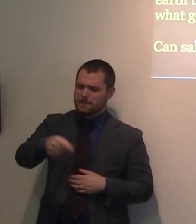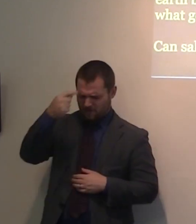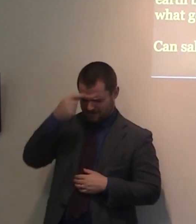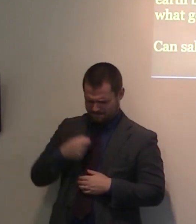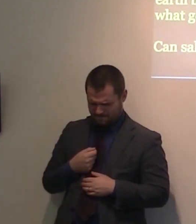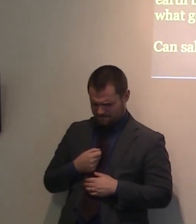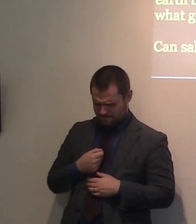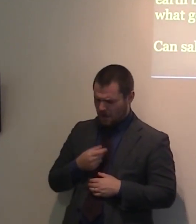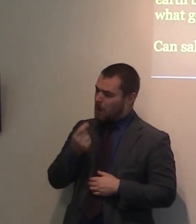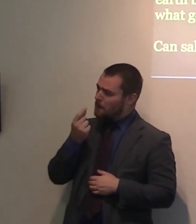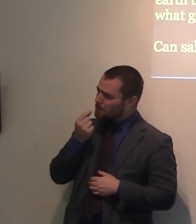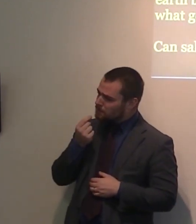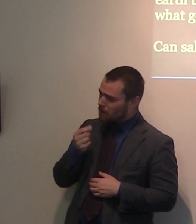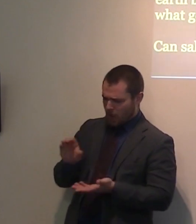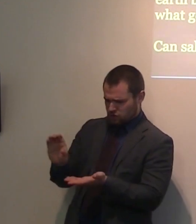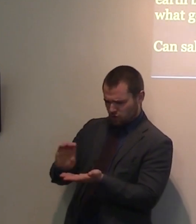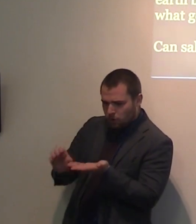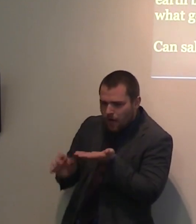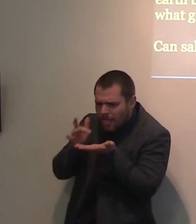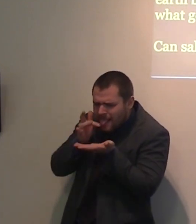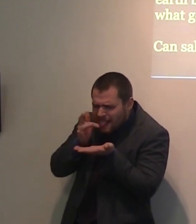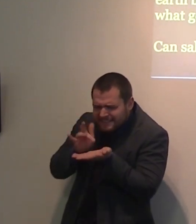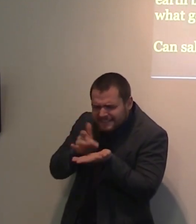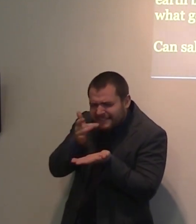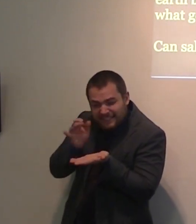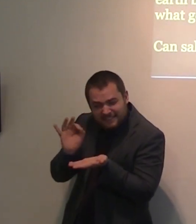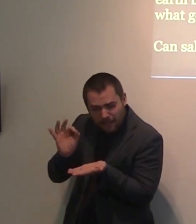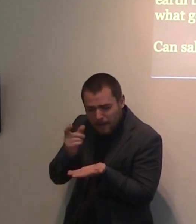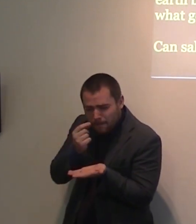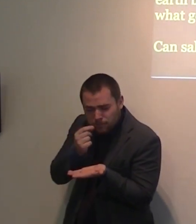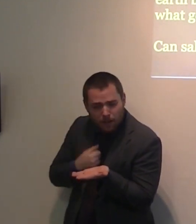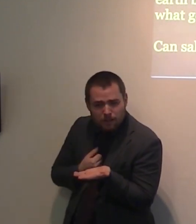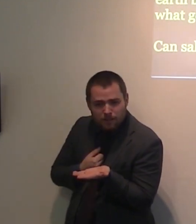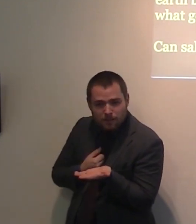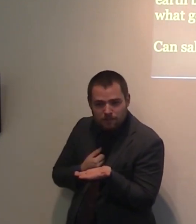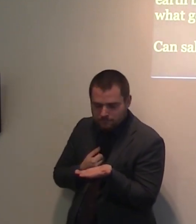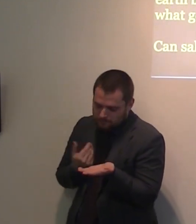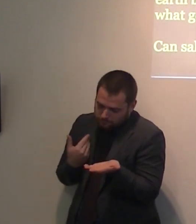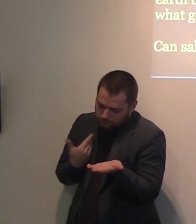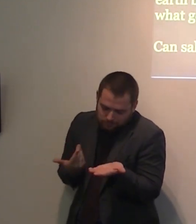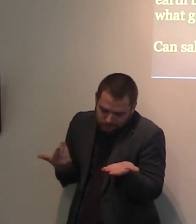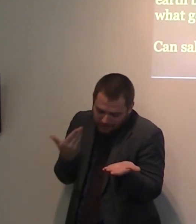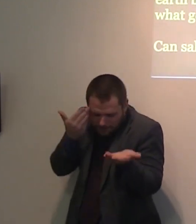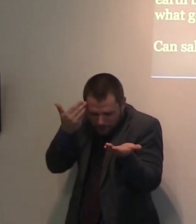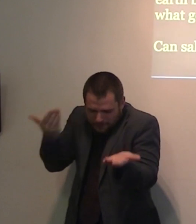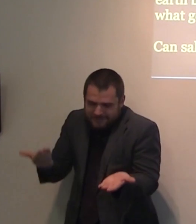purpose is not really to answer that. Because the Lord Jesus Christ Himself didn't answer it. He gave a negative